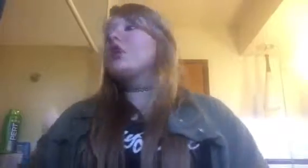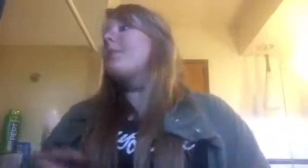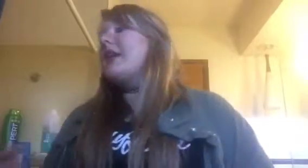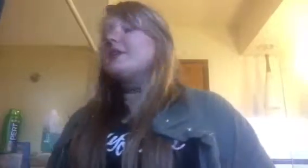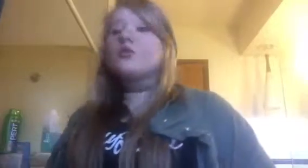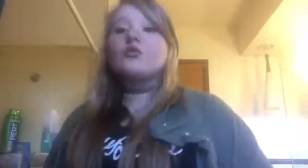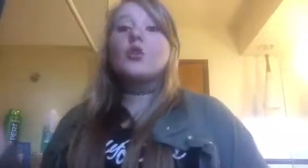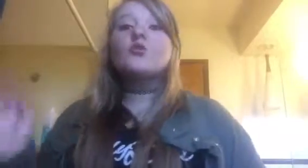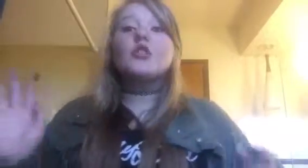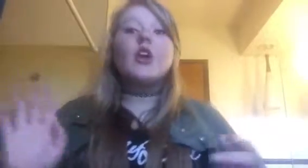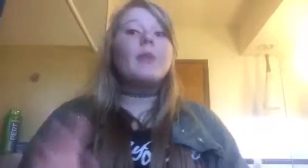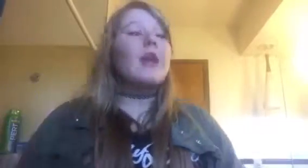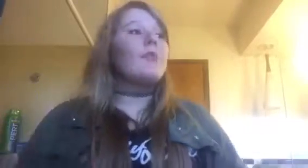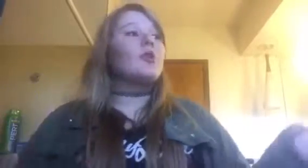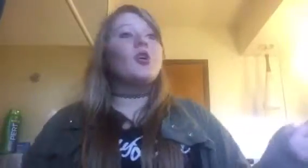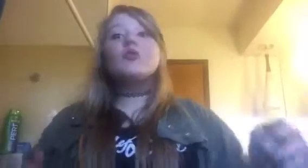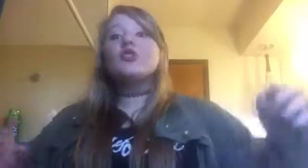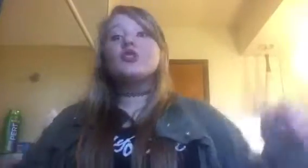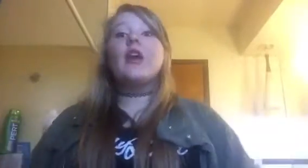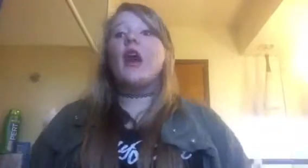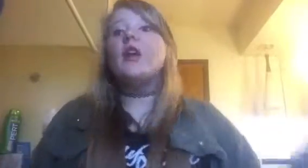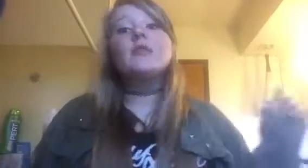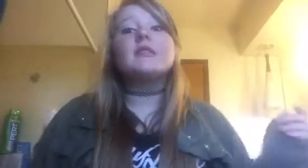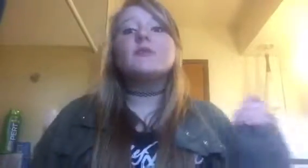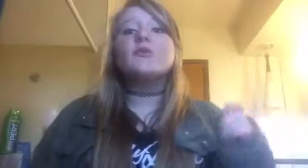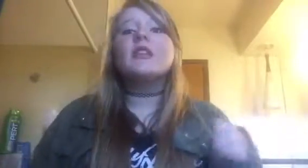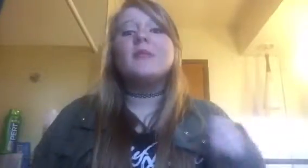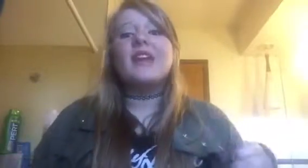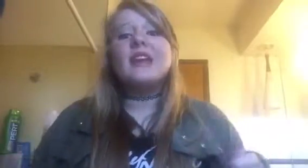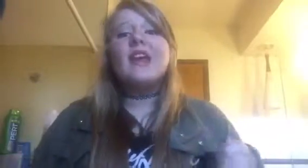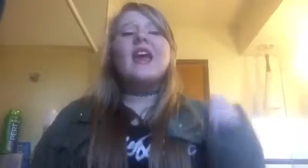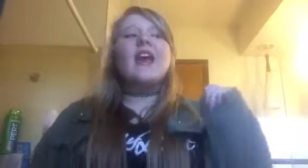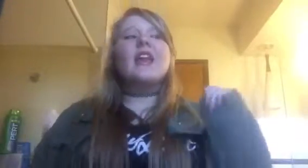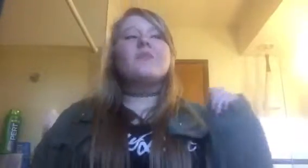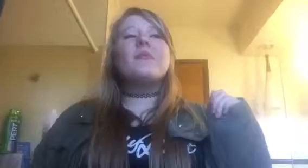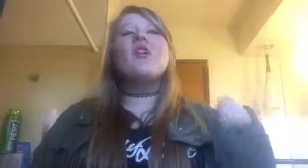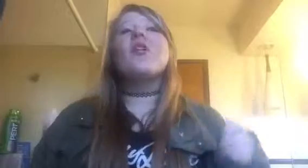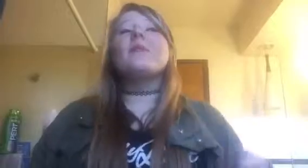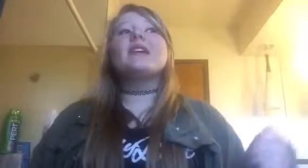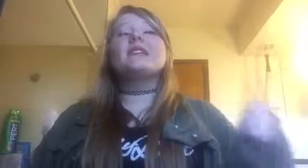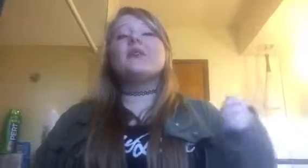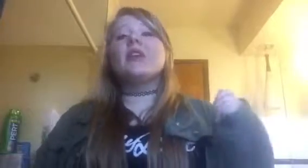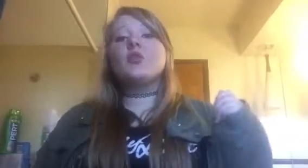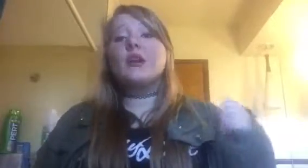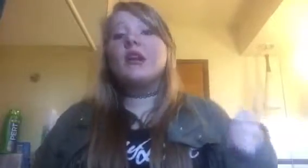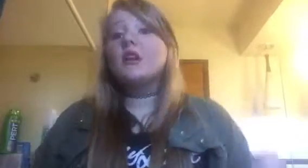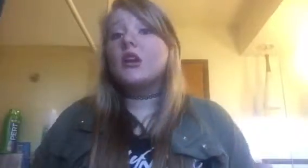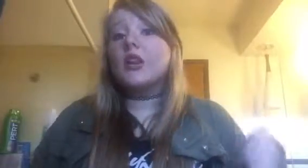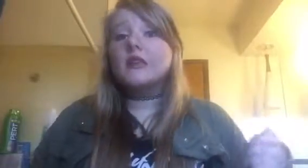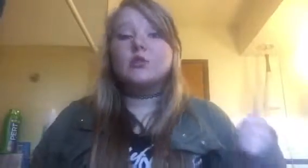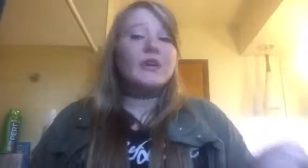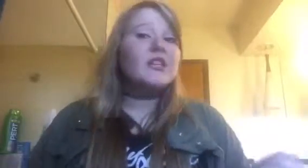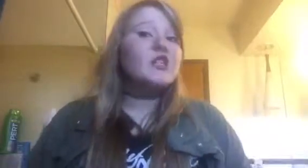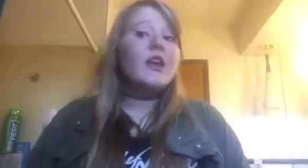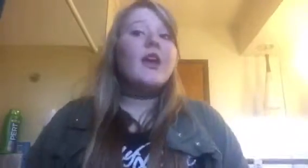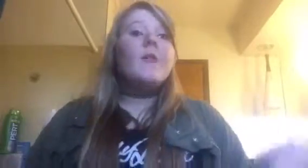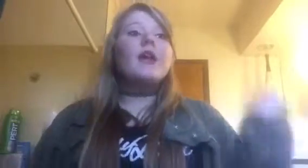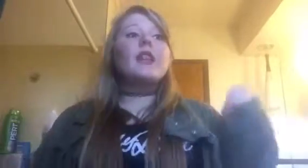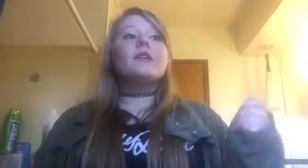share pencils. Don't share paper. Don't share. know it seems really mean, and I know it may seem like you're being a colossal bitch, but let me